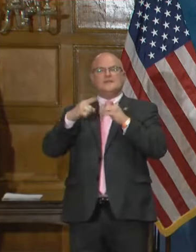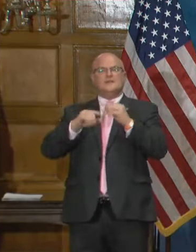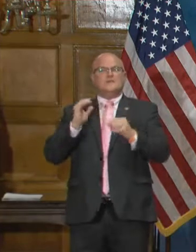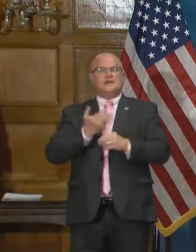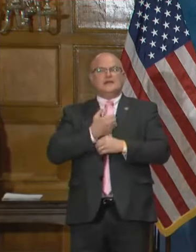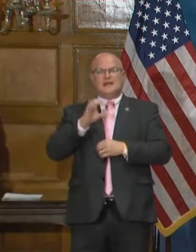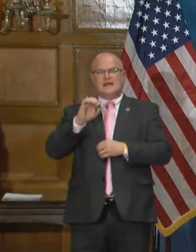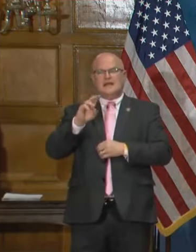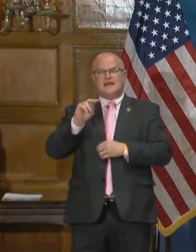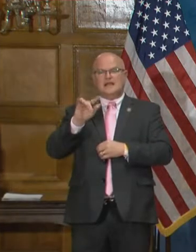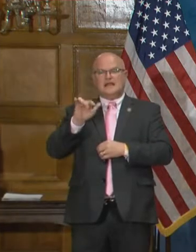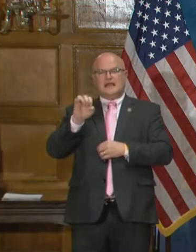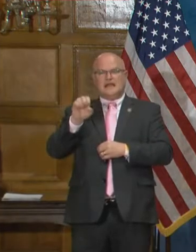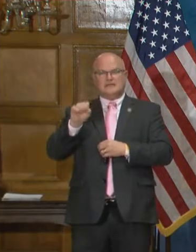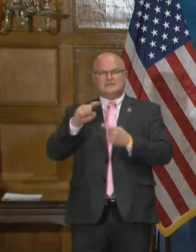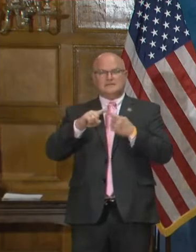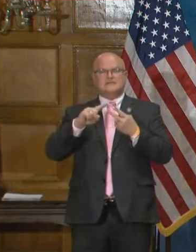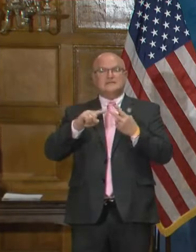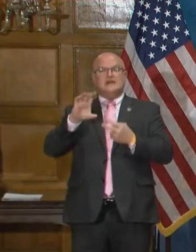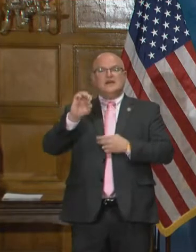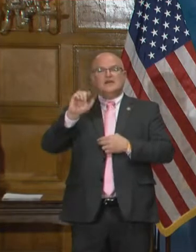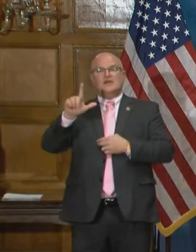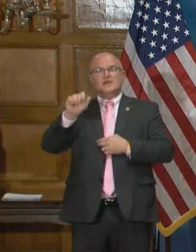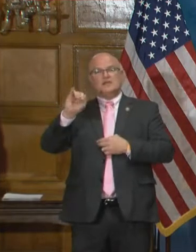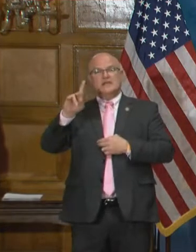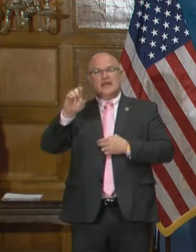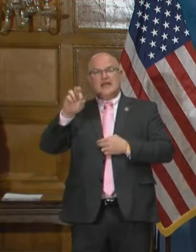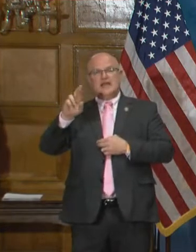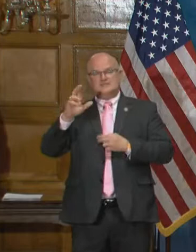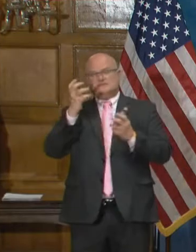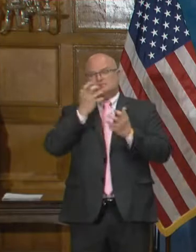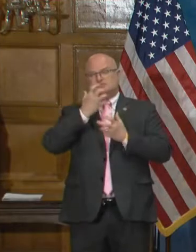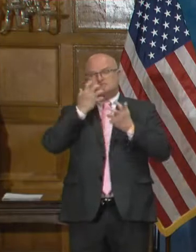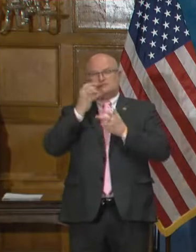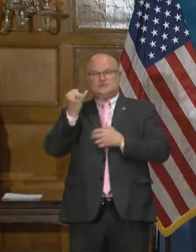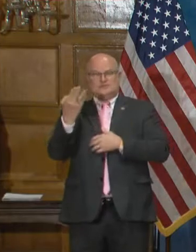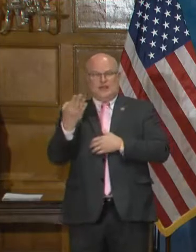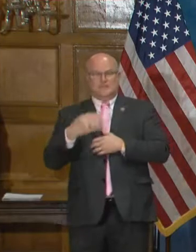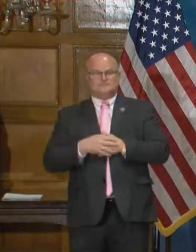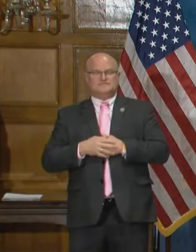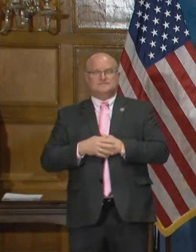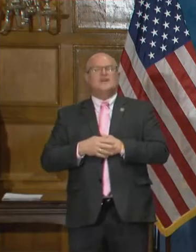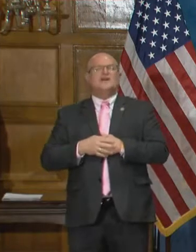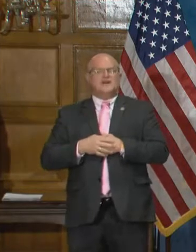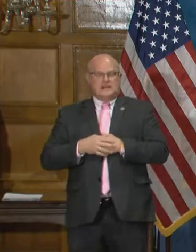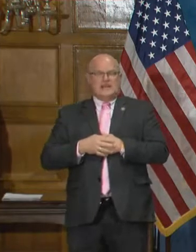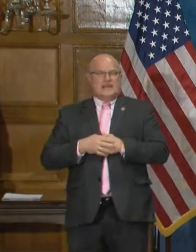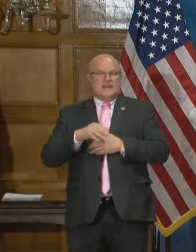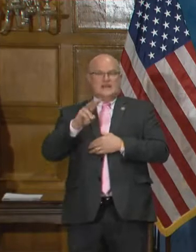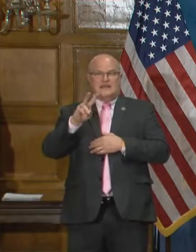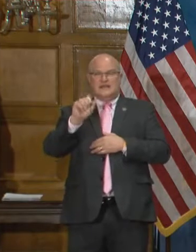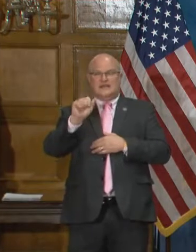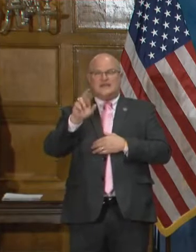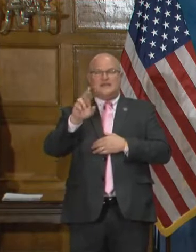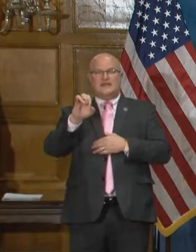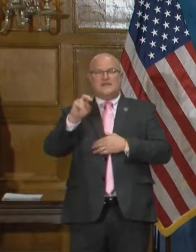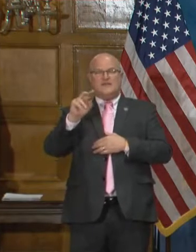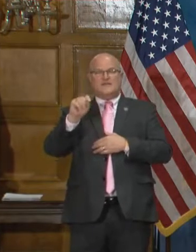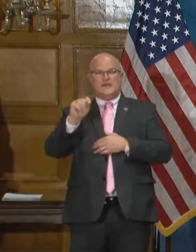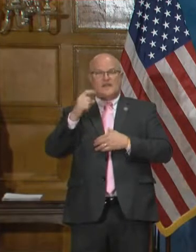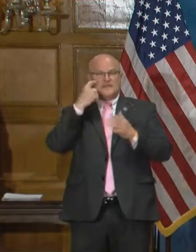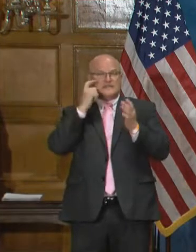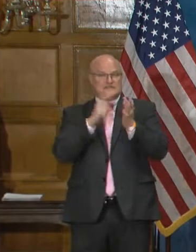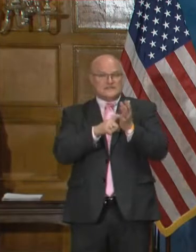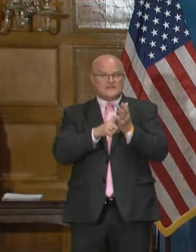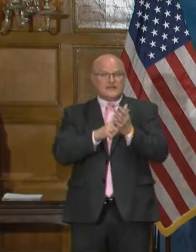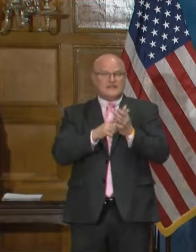counties and Colonel Ader is doing that. With regard to the variant that was identified, as was mentioned by the Governor,